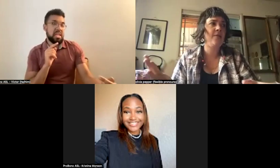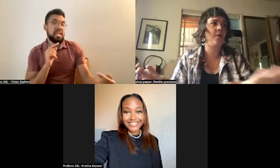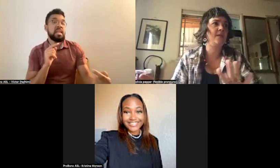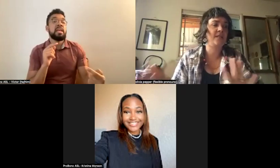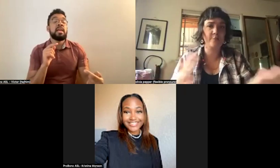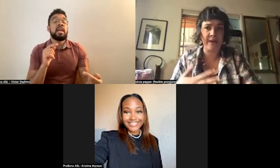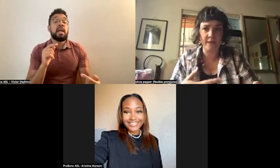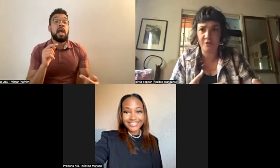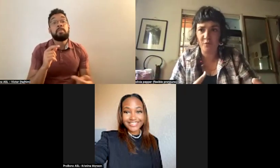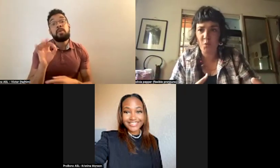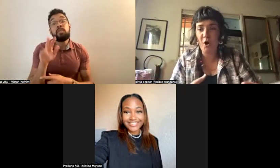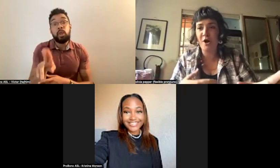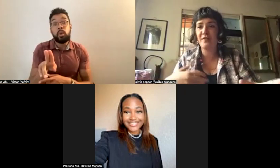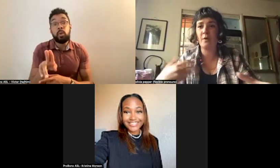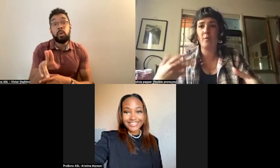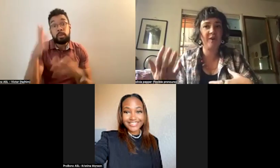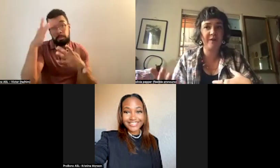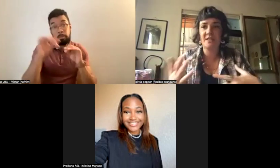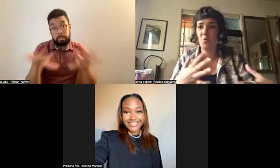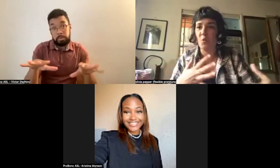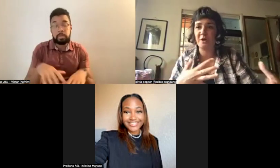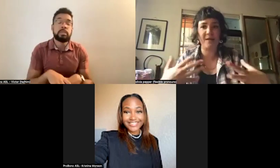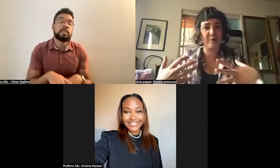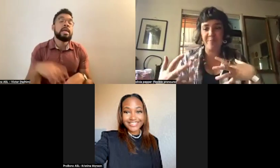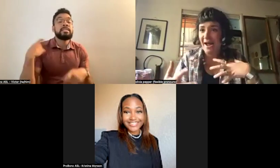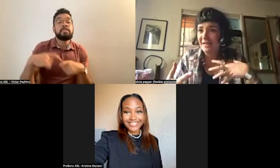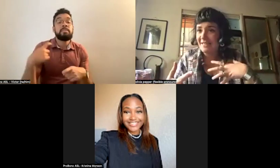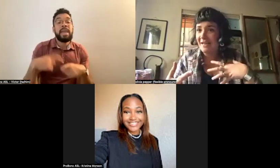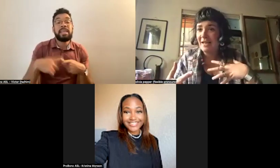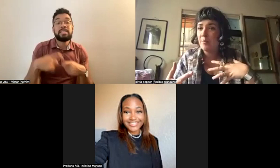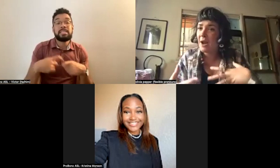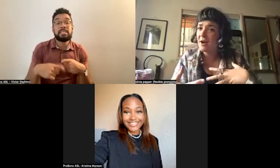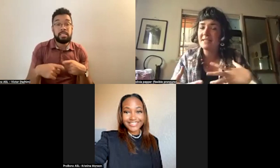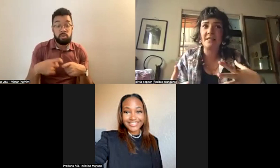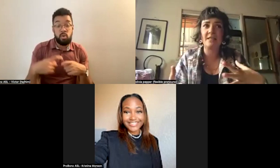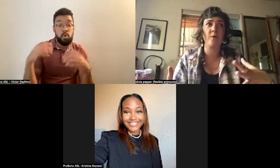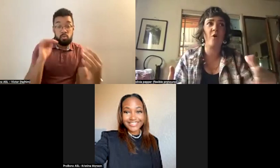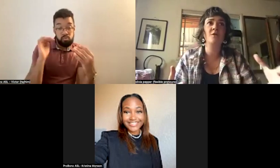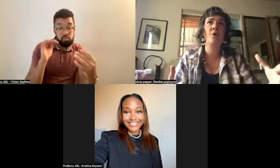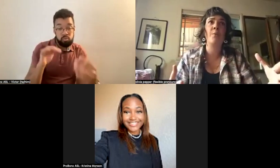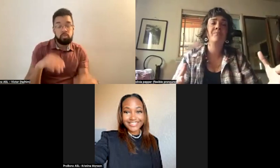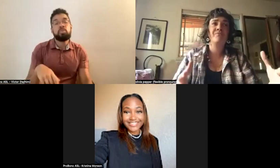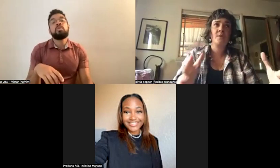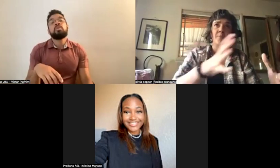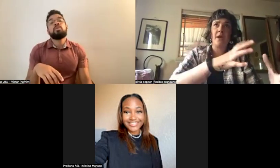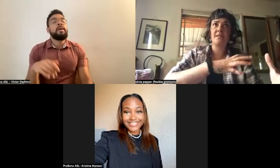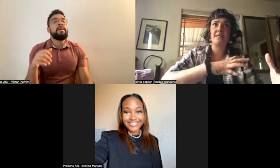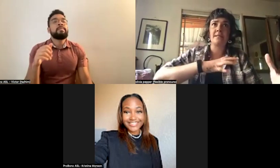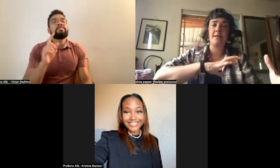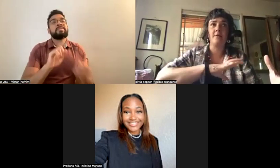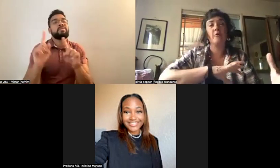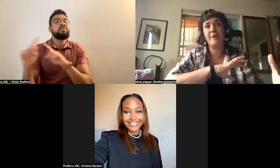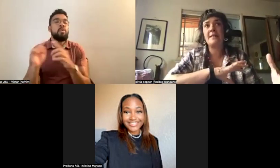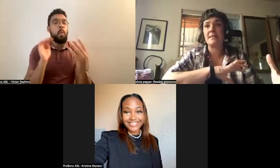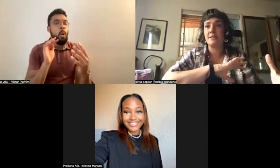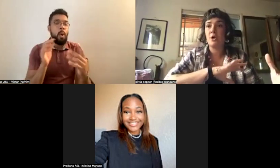There was the Spanish civil war. There were various wars that were impacting Paris. There were also Paris's,